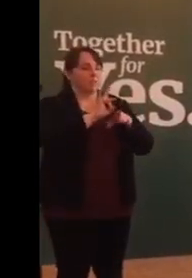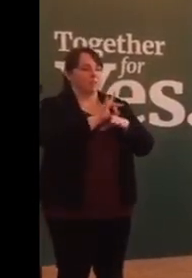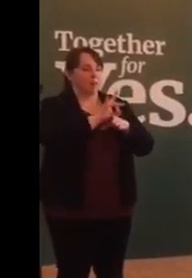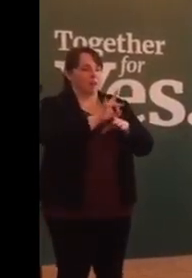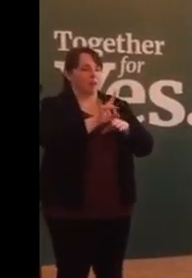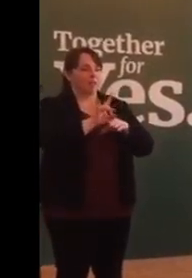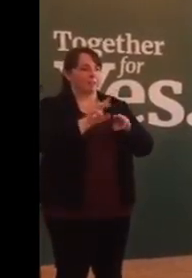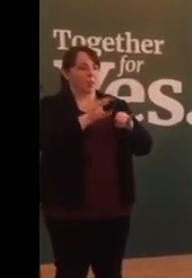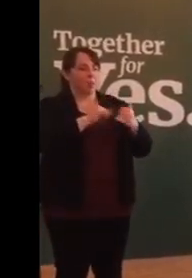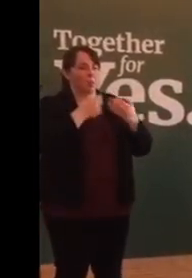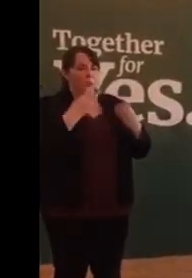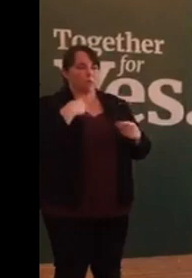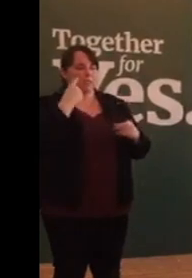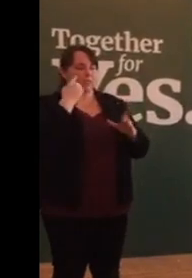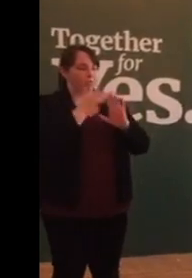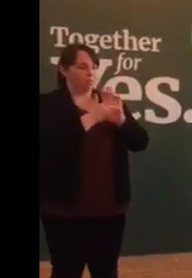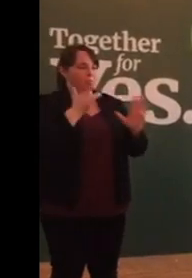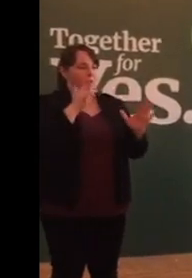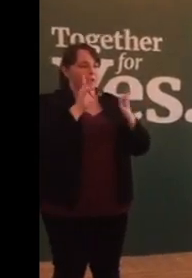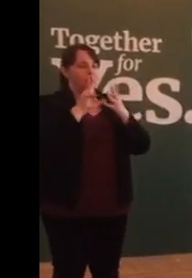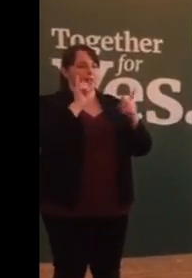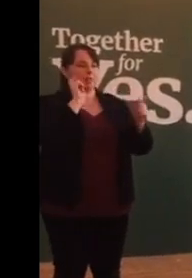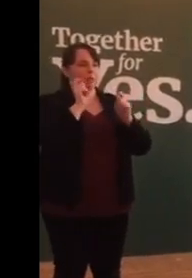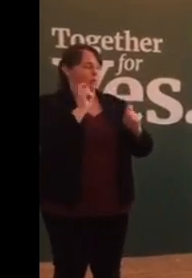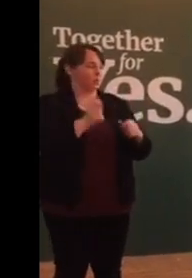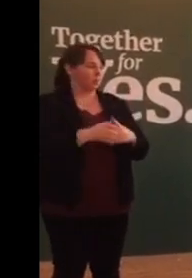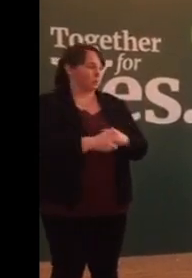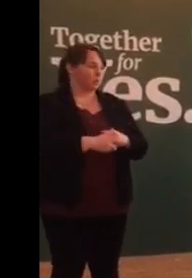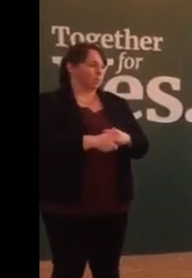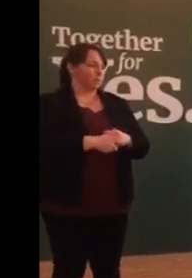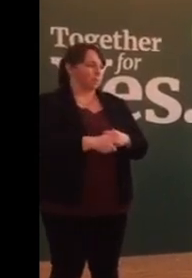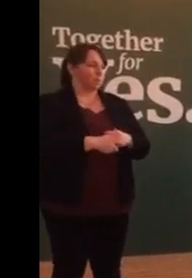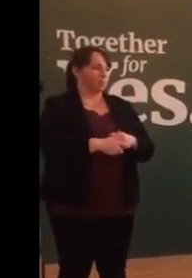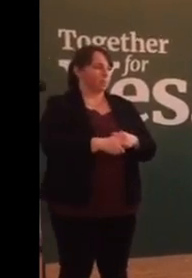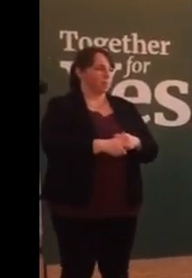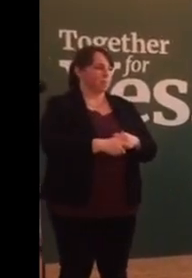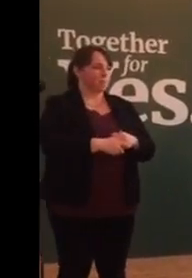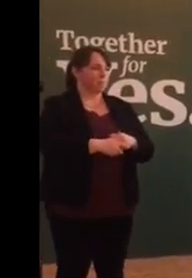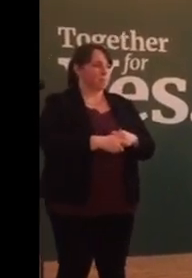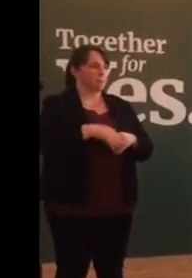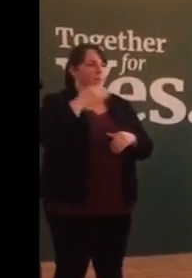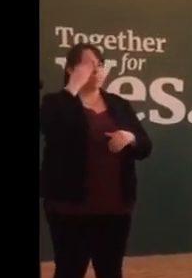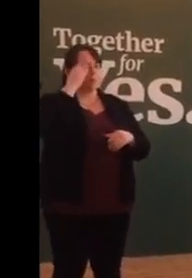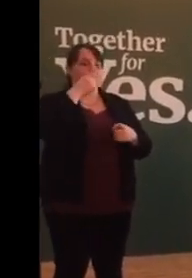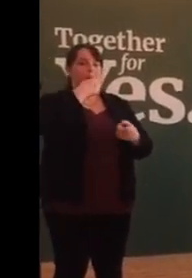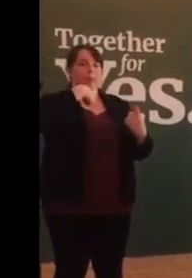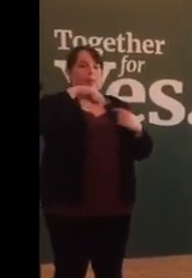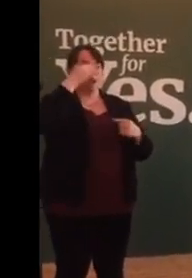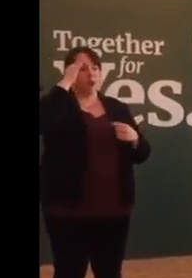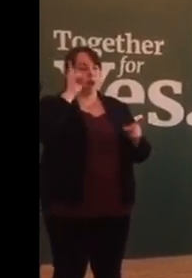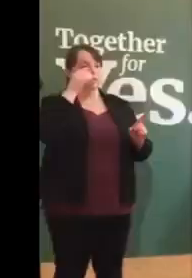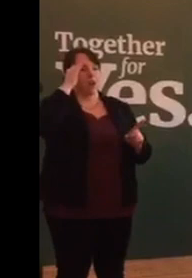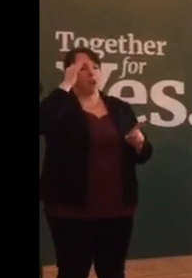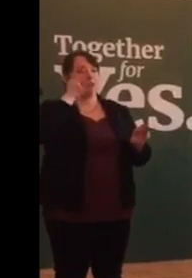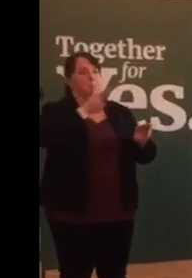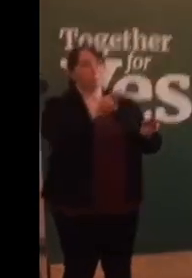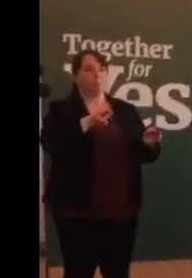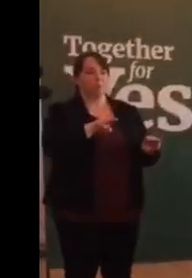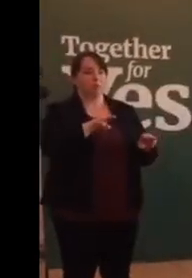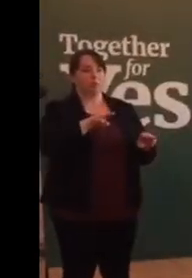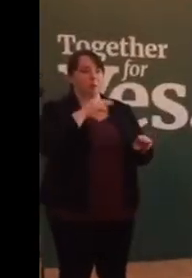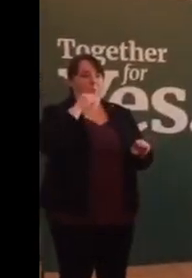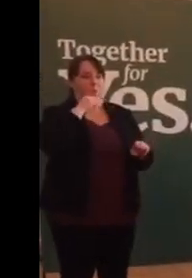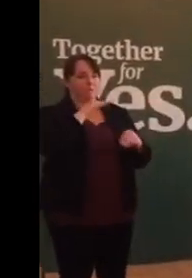the repeal of the Eighth Amendment. And it's essential for us as Irish citizens, as Irish people, to